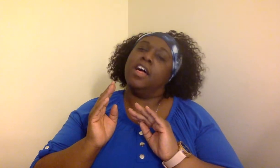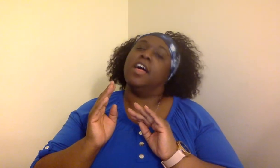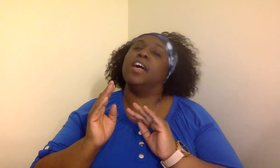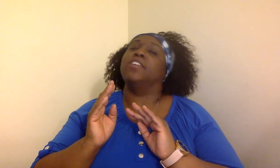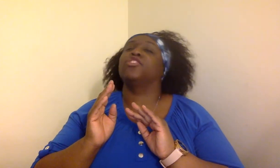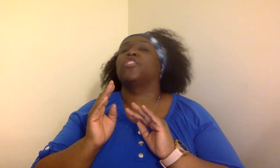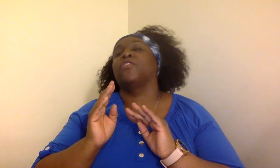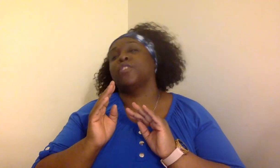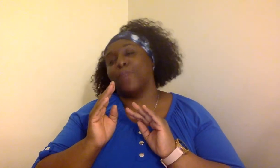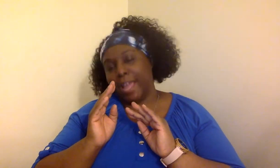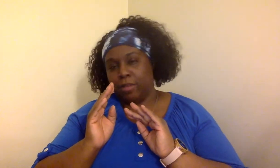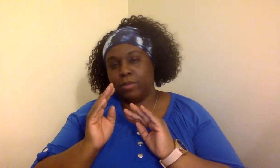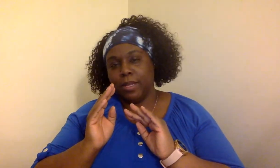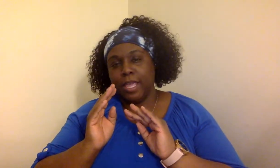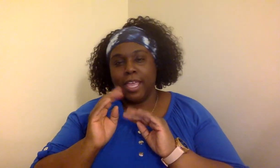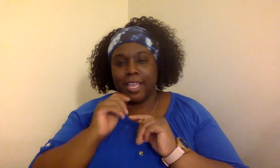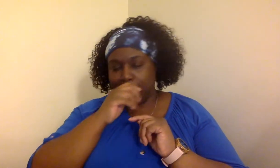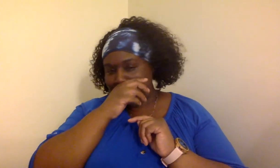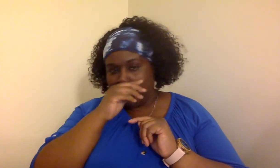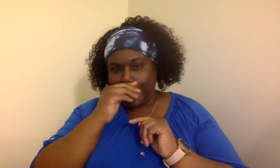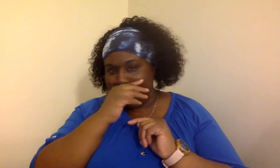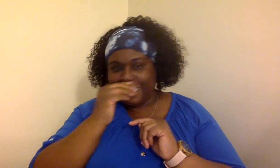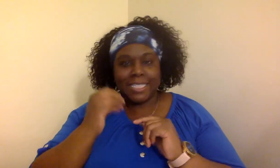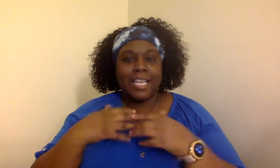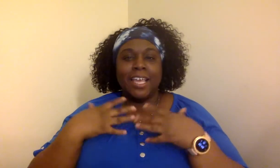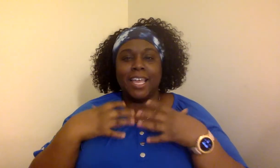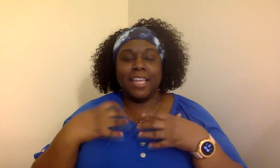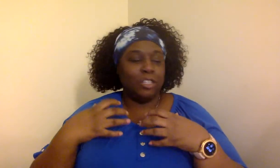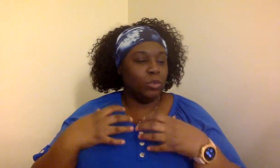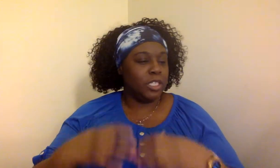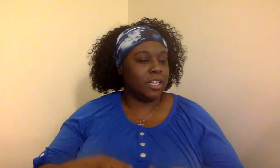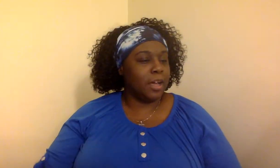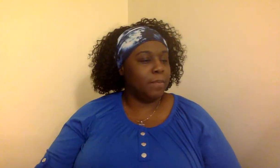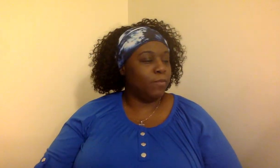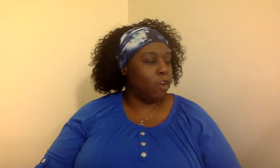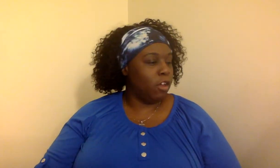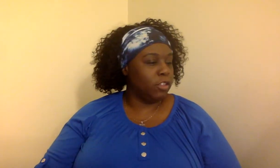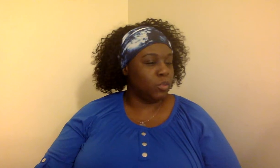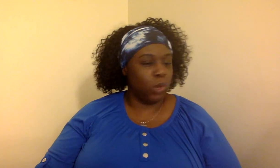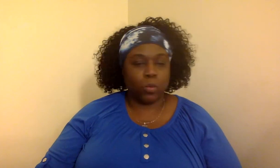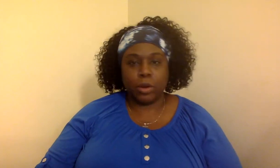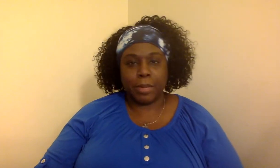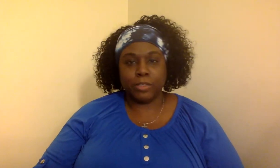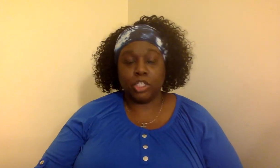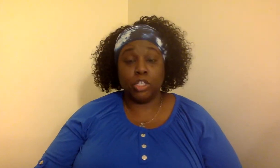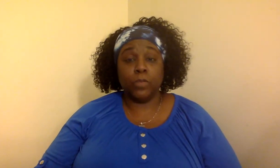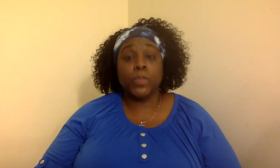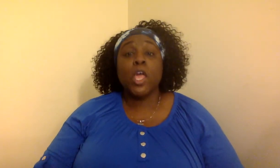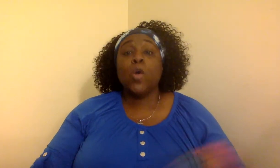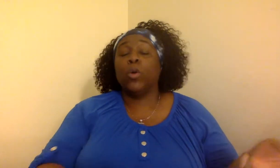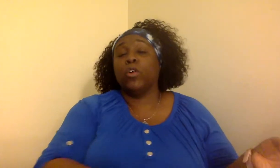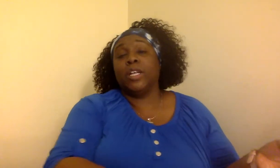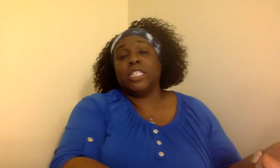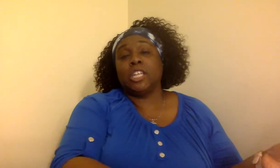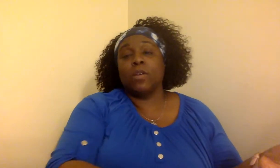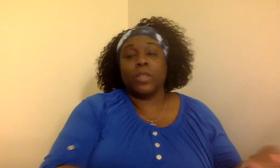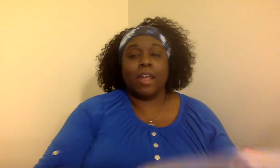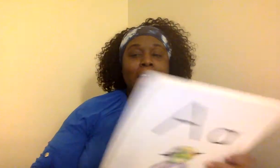turn around and get it nice and loosened up for all this work we're about to do. We're going to start with our